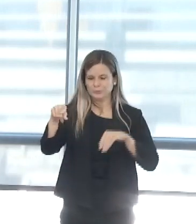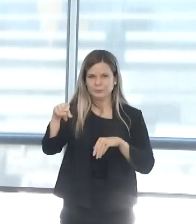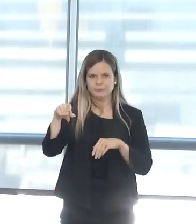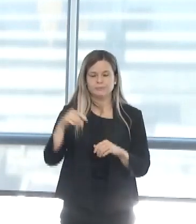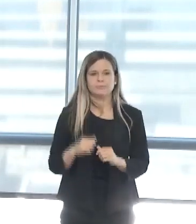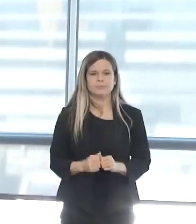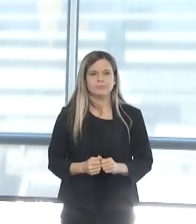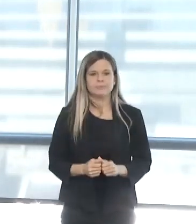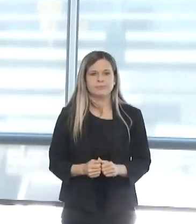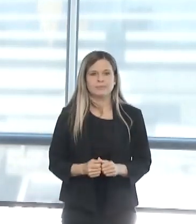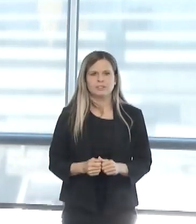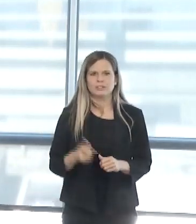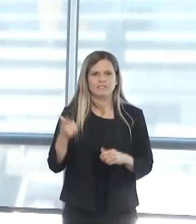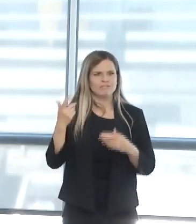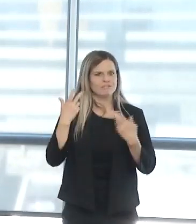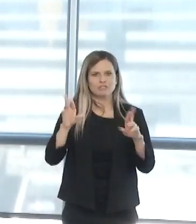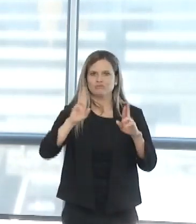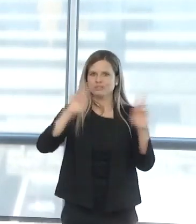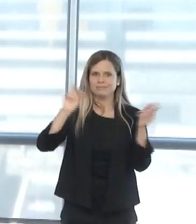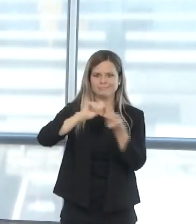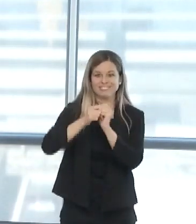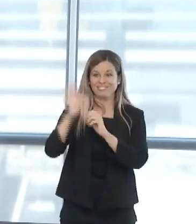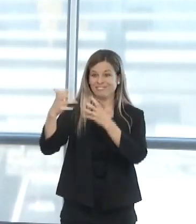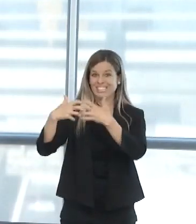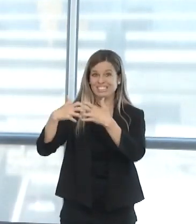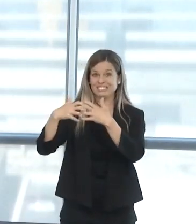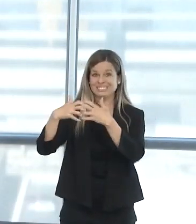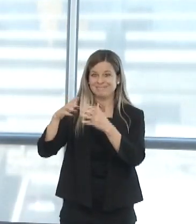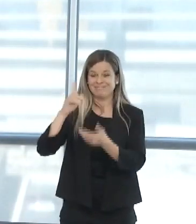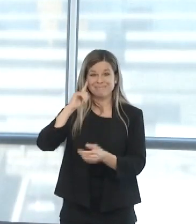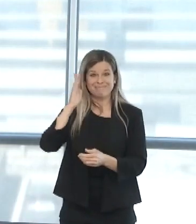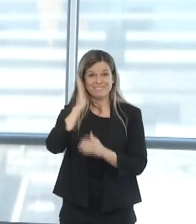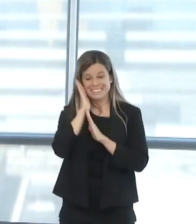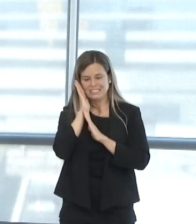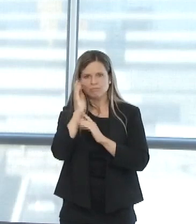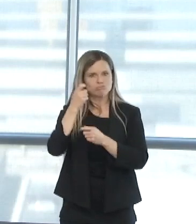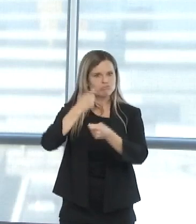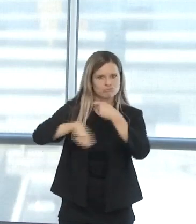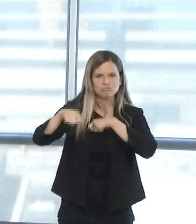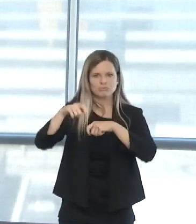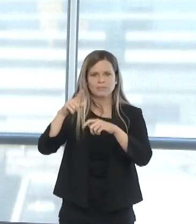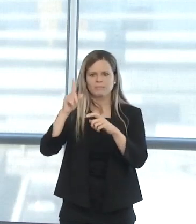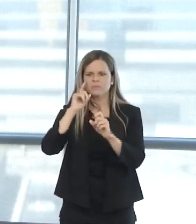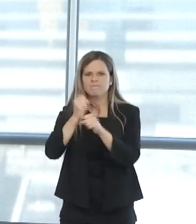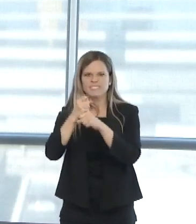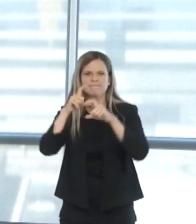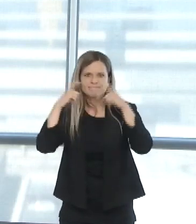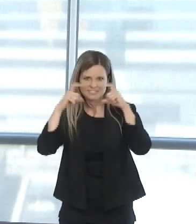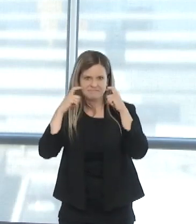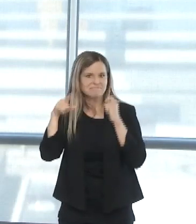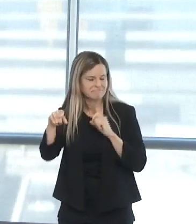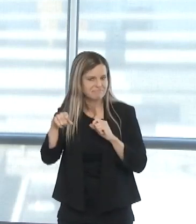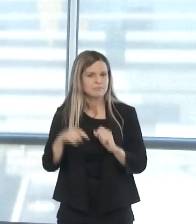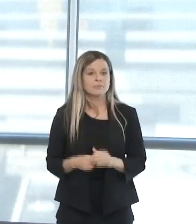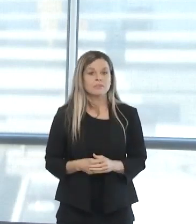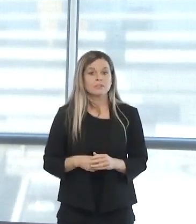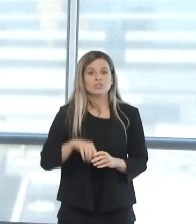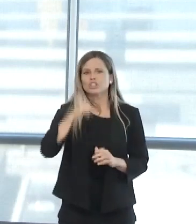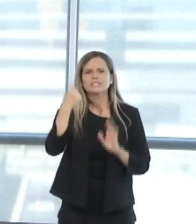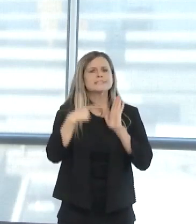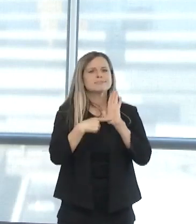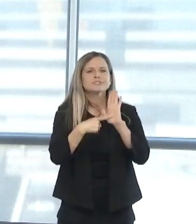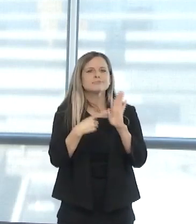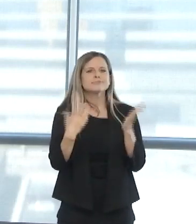much-needed cloth face mask. Others who have contributed are Century Martial Arts,